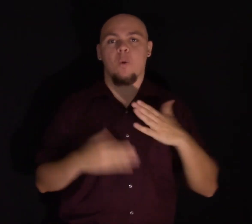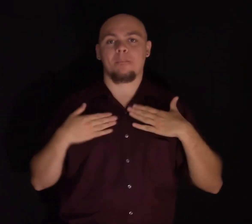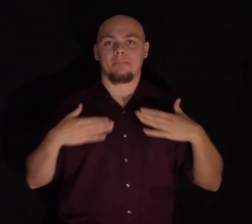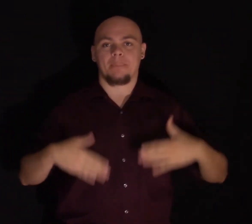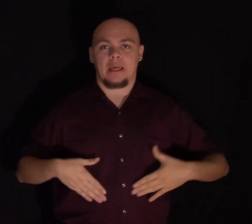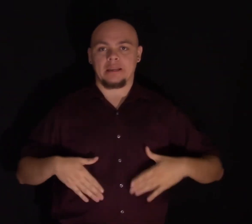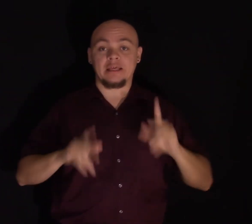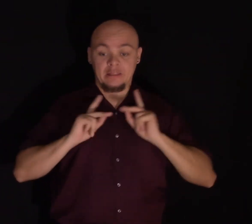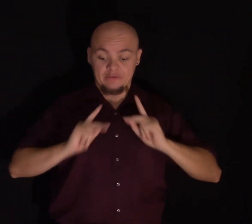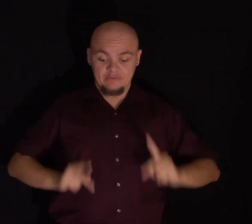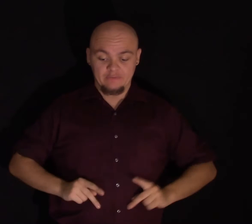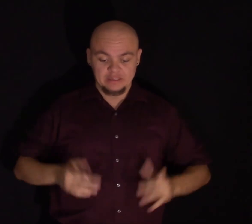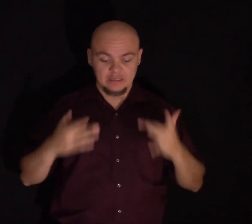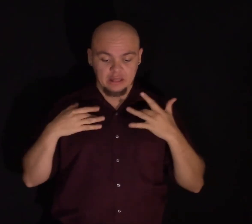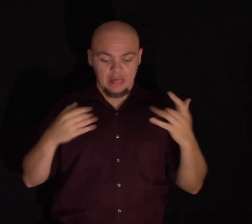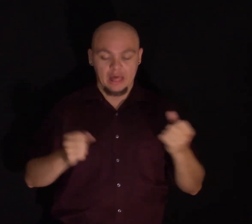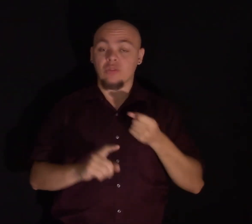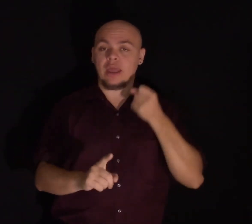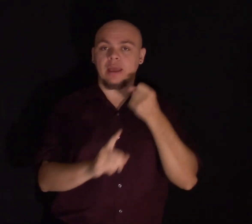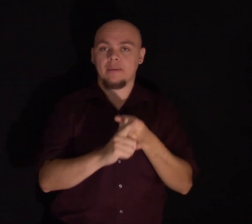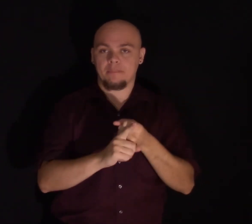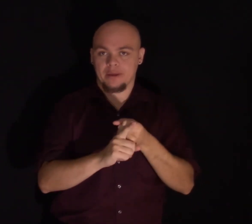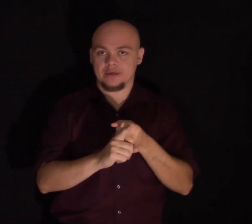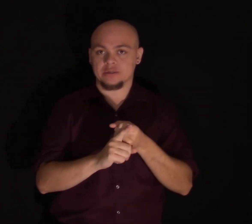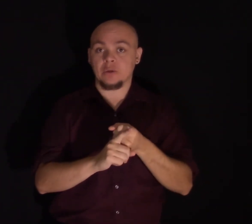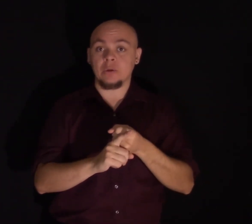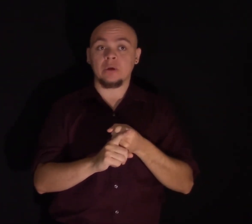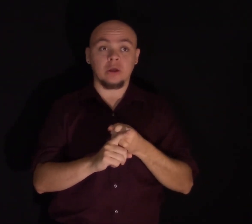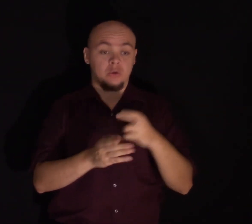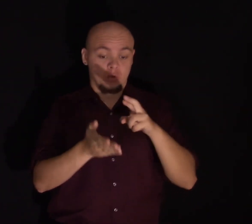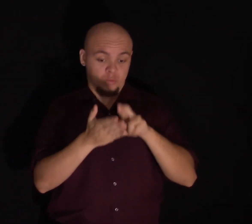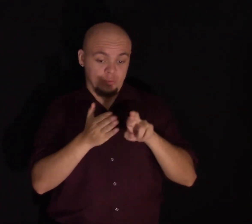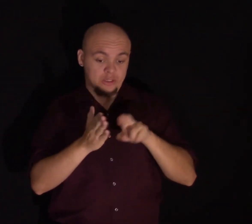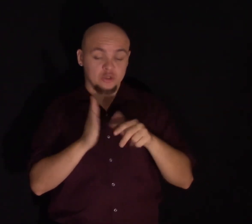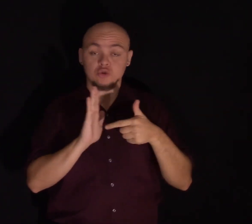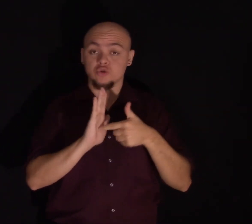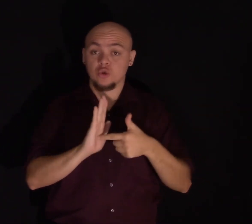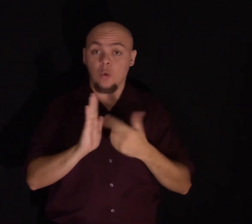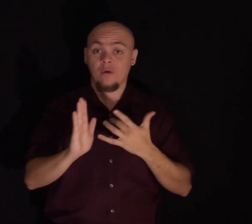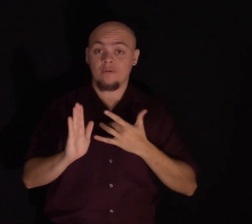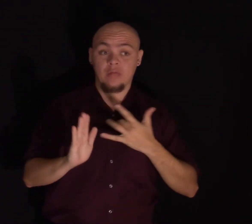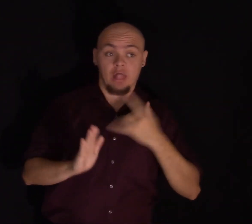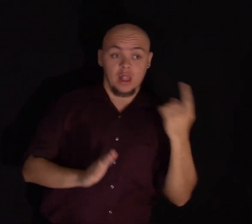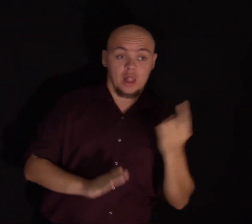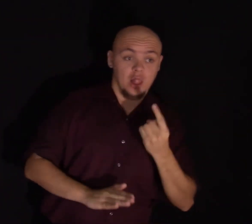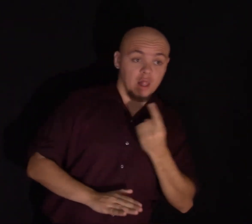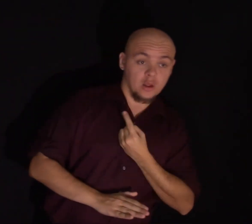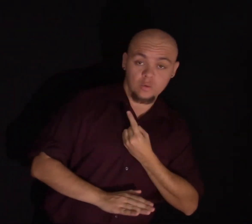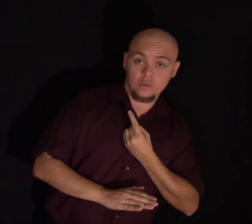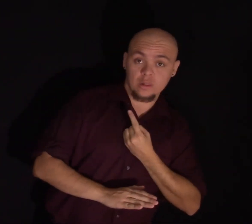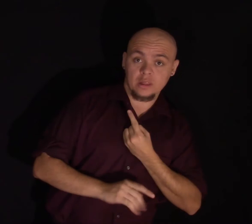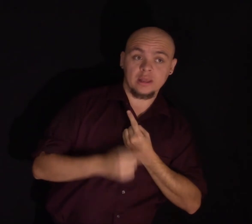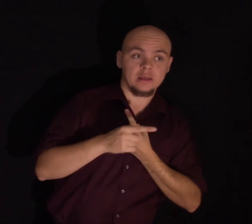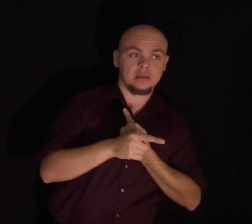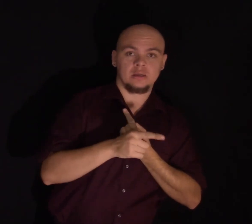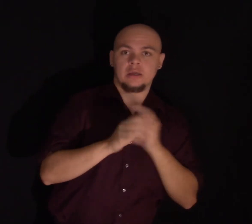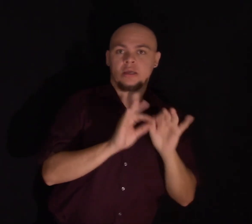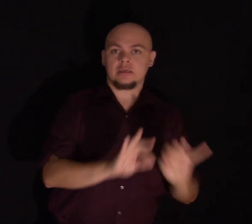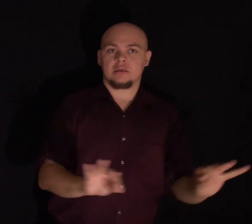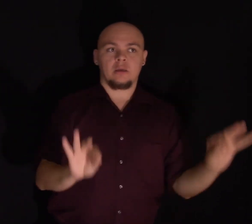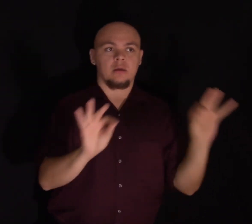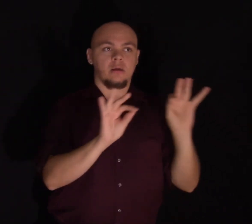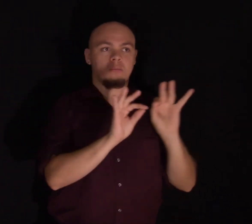our physical health. Recent research shows that loneliness is actually a more significant